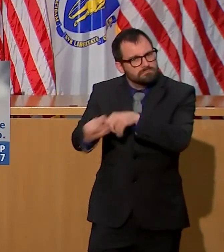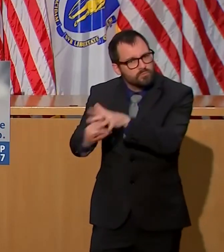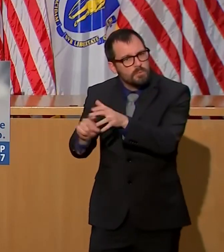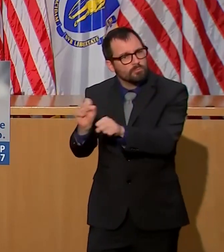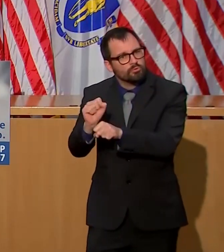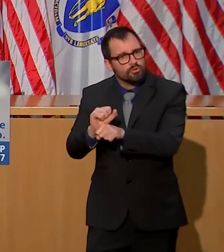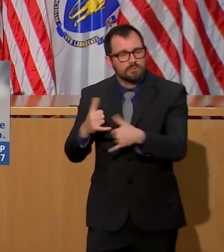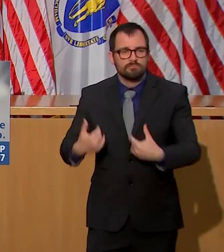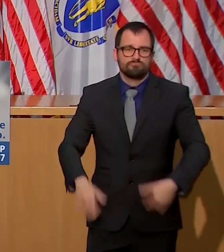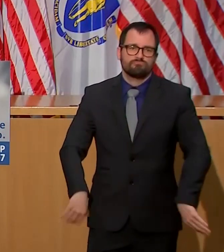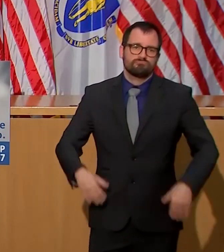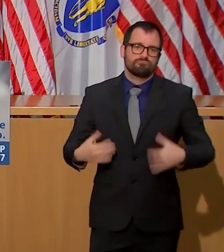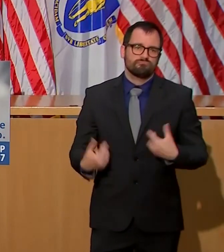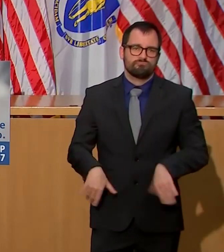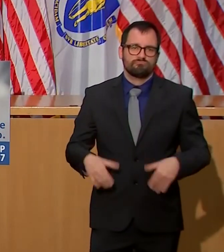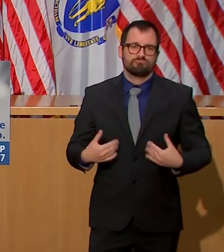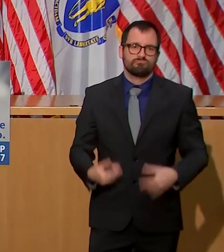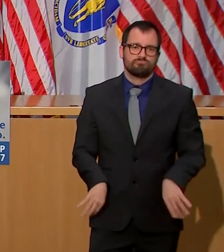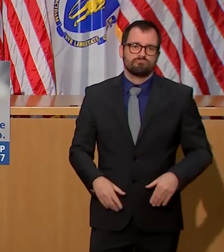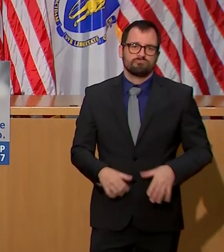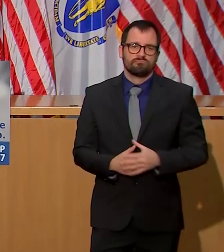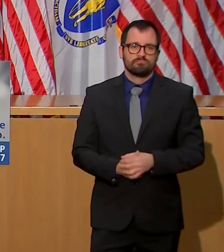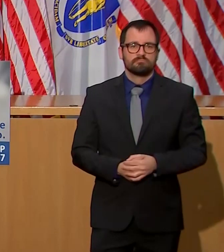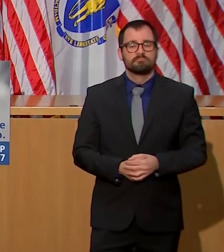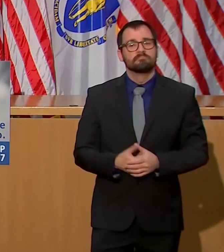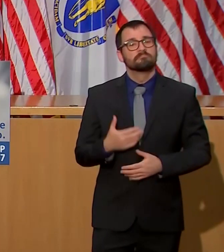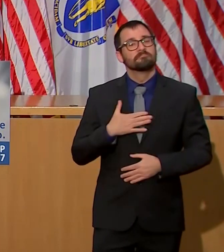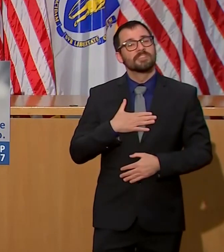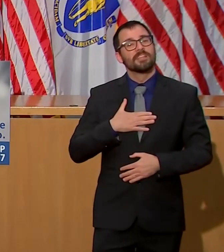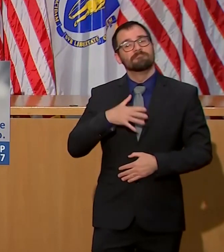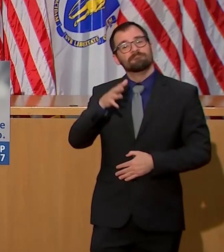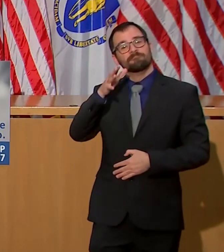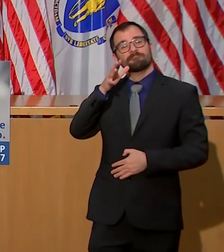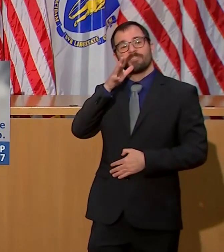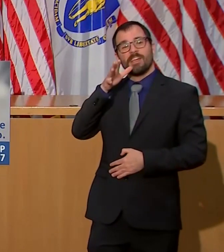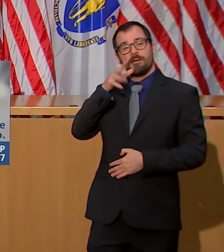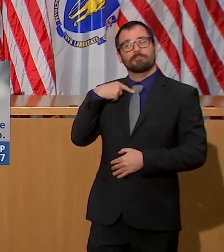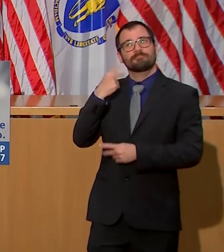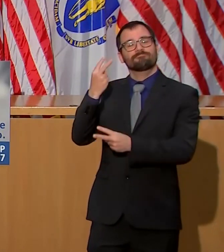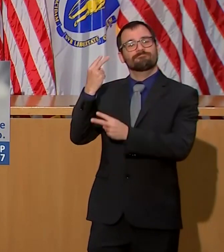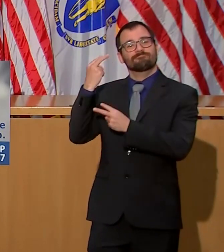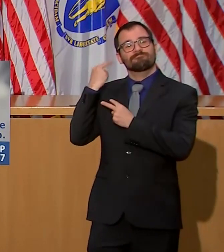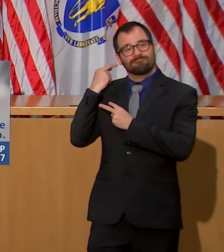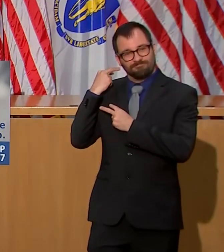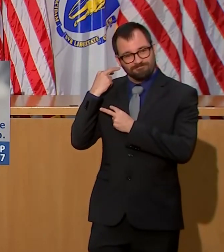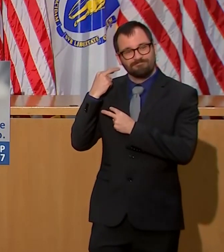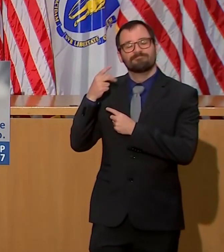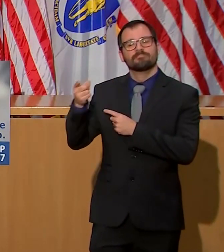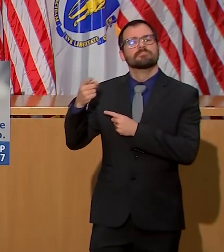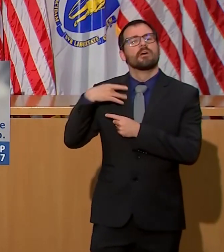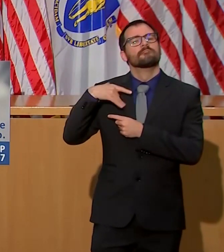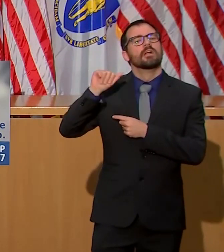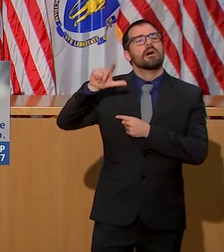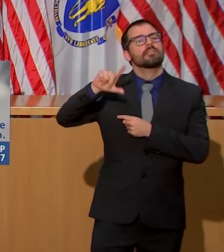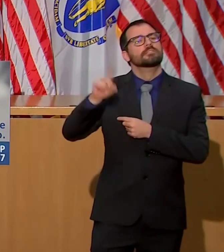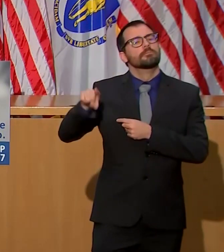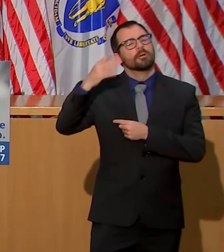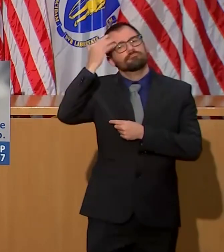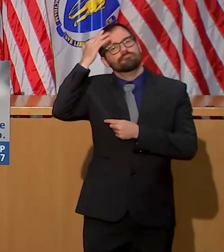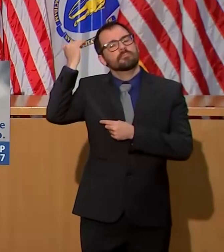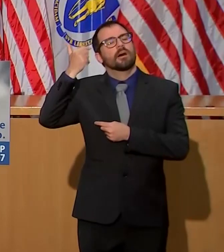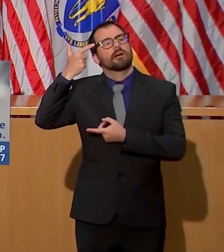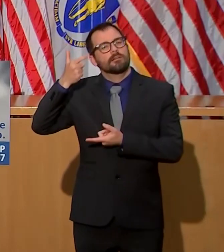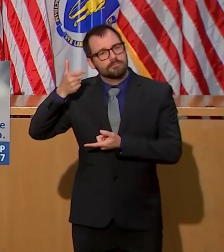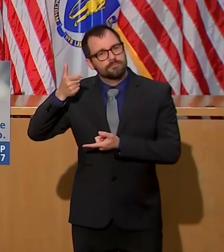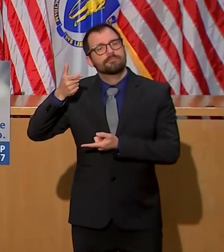and for the care that's been in support that's been provided to my 91-year-old father. I'd also specifically like to thank Tim Foley